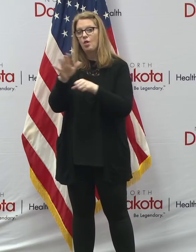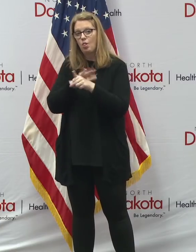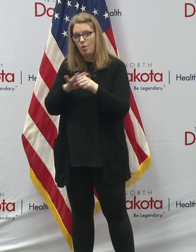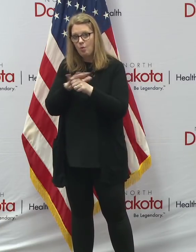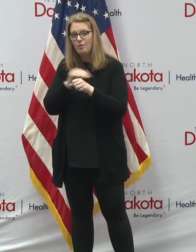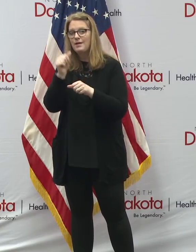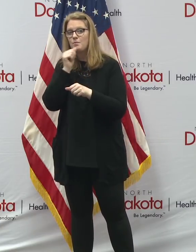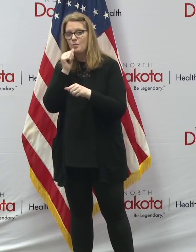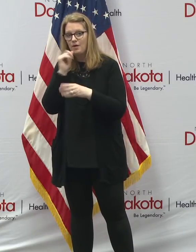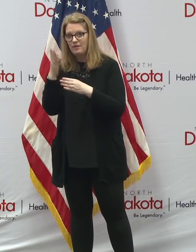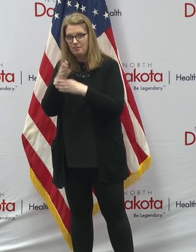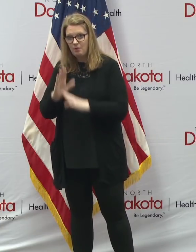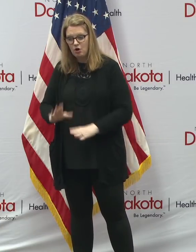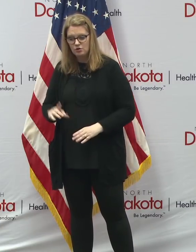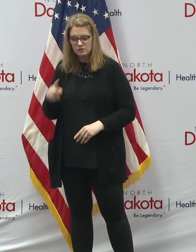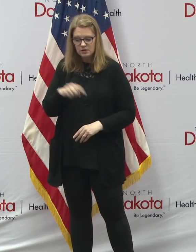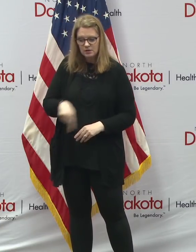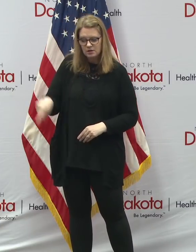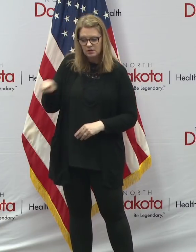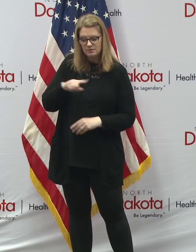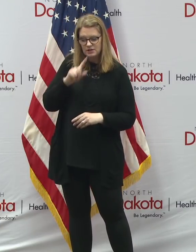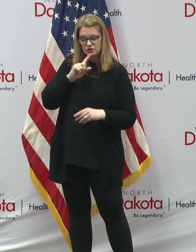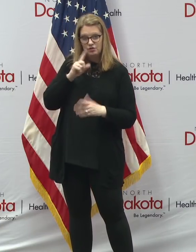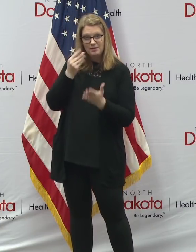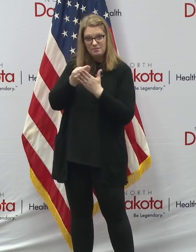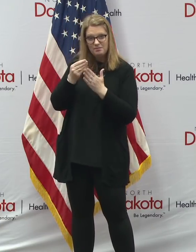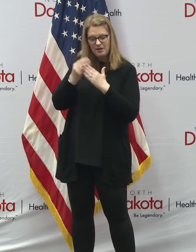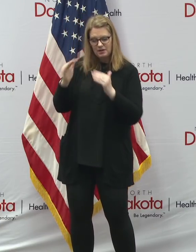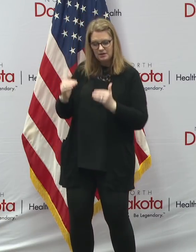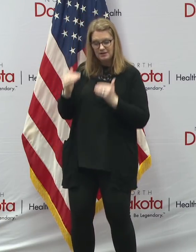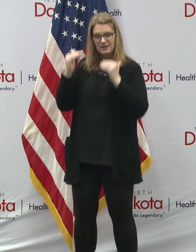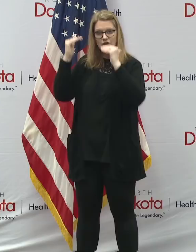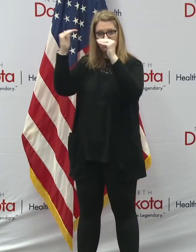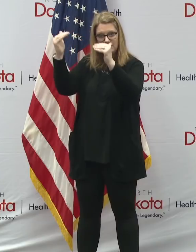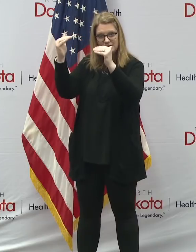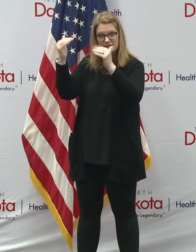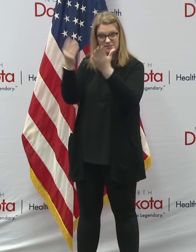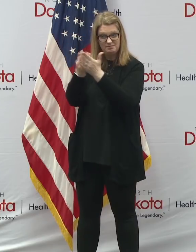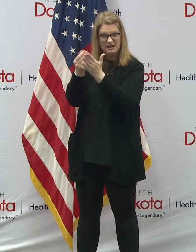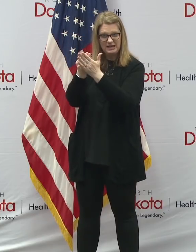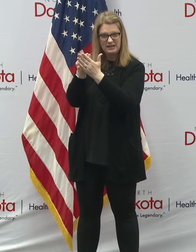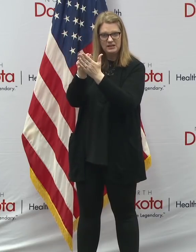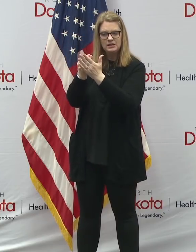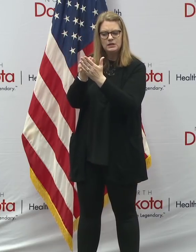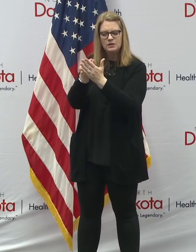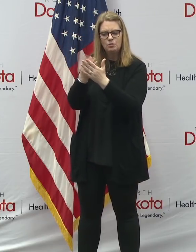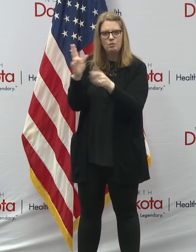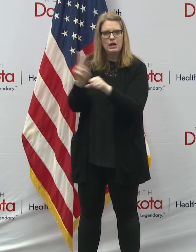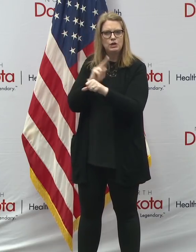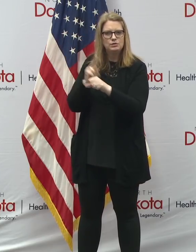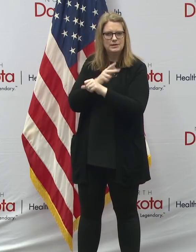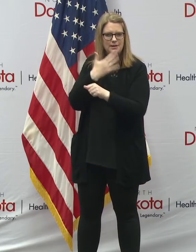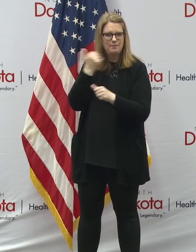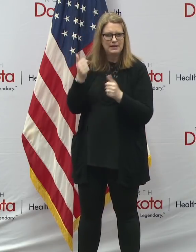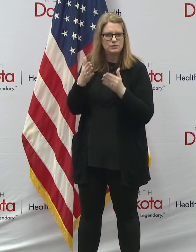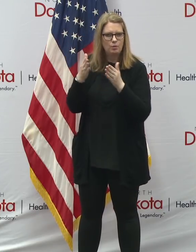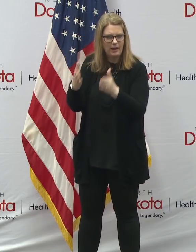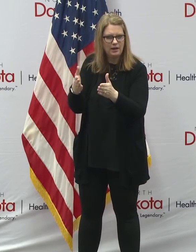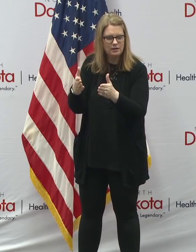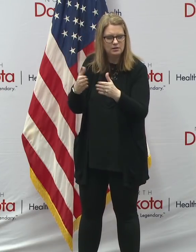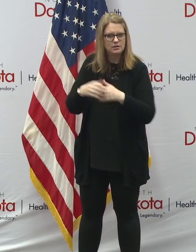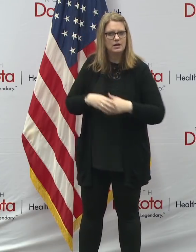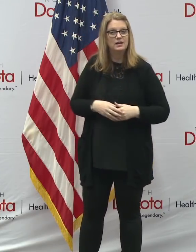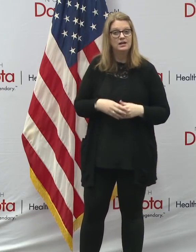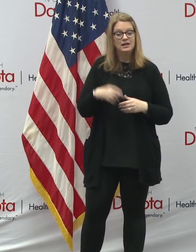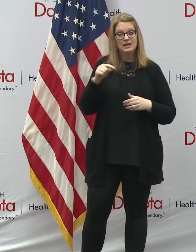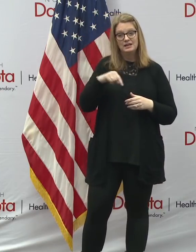working together to ensure these increased dollars are put to use effectively. So how are we addressing this during the